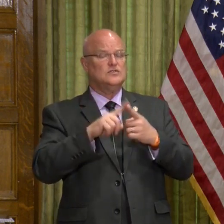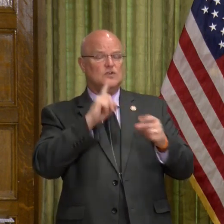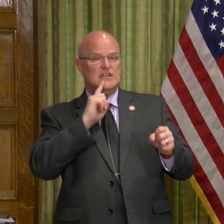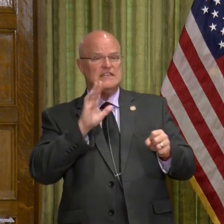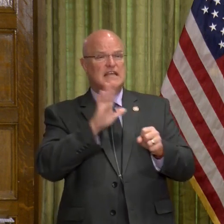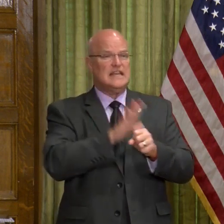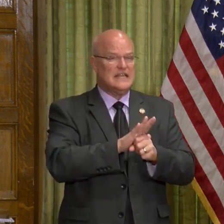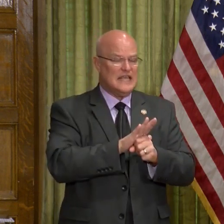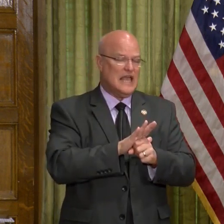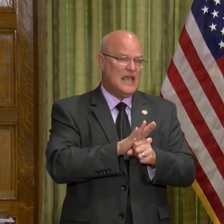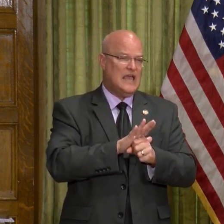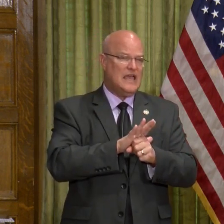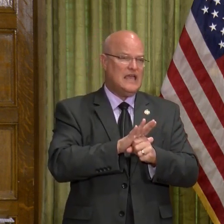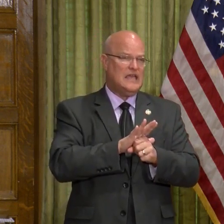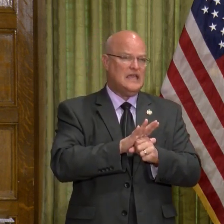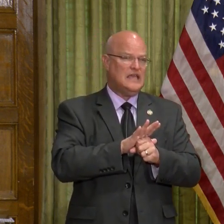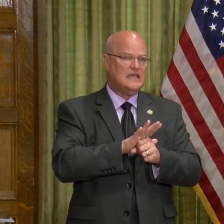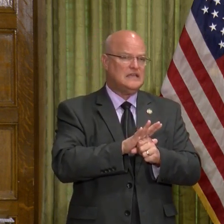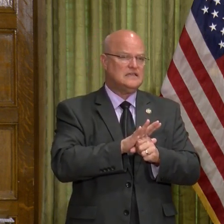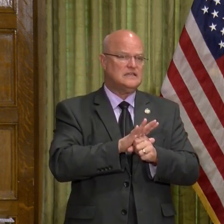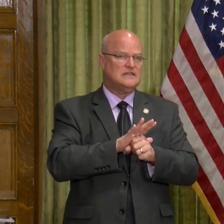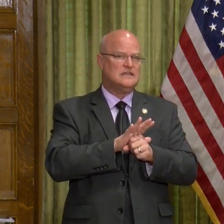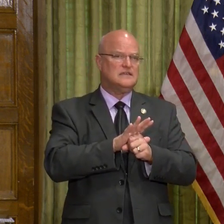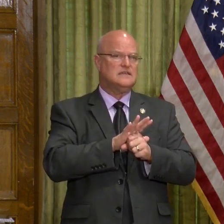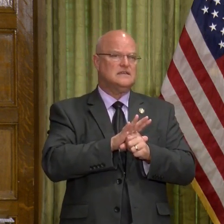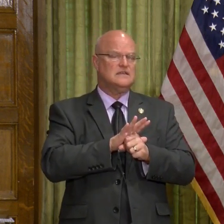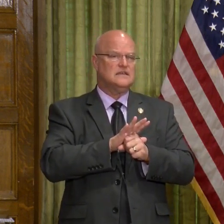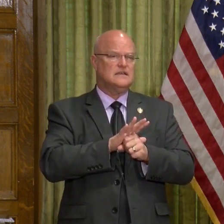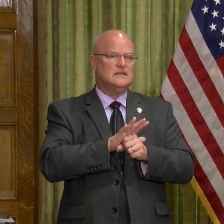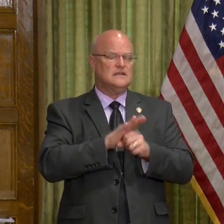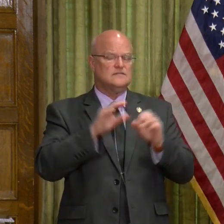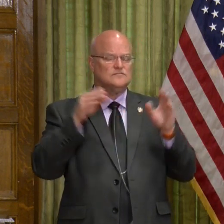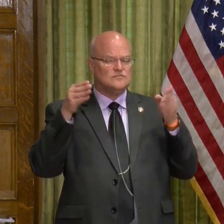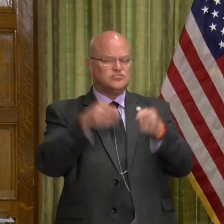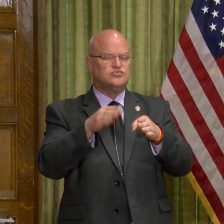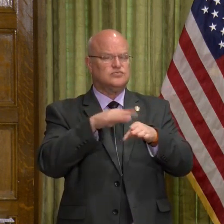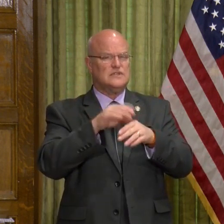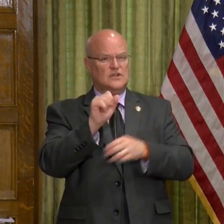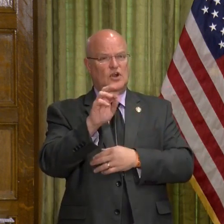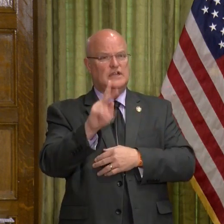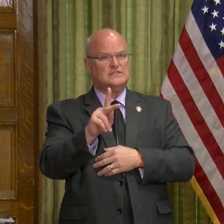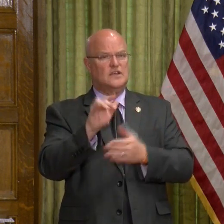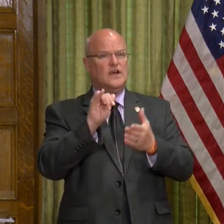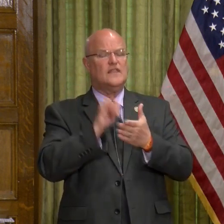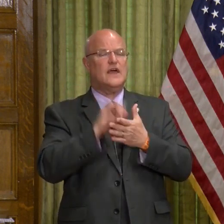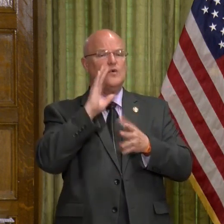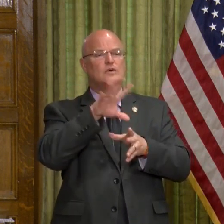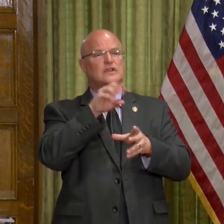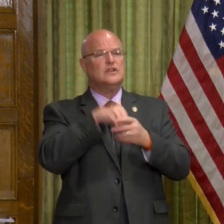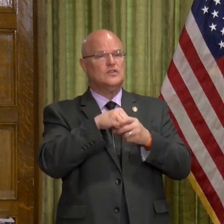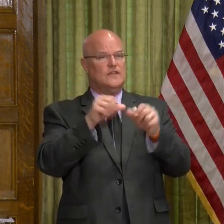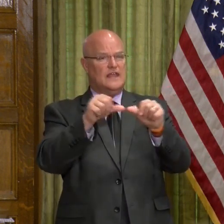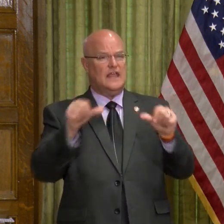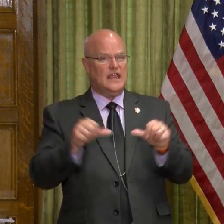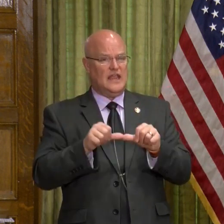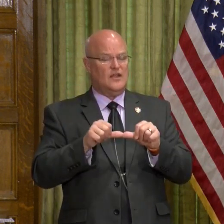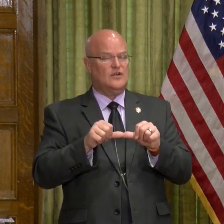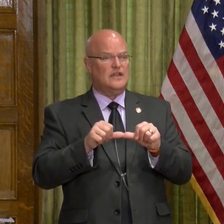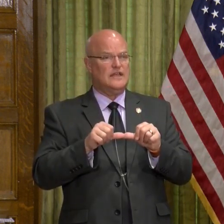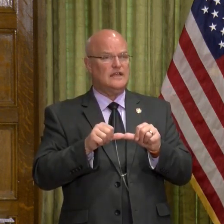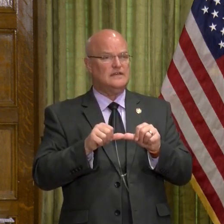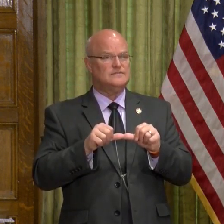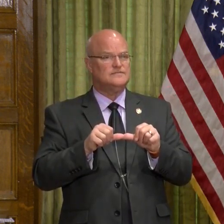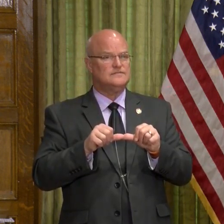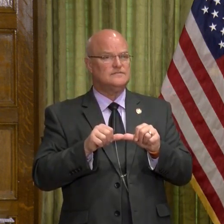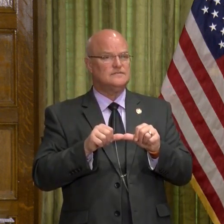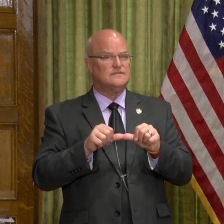support to Marshallese migrants. In Arkansas, that would include the CARES Act. Can